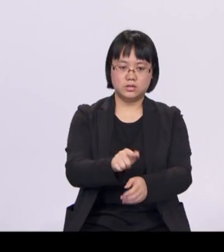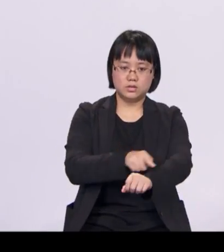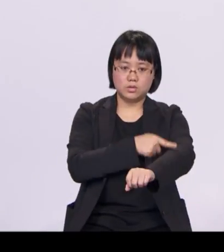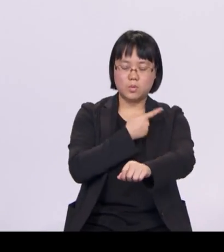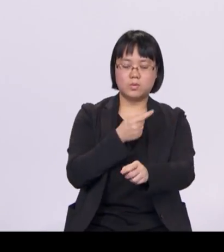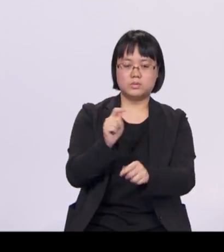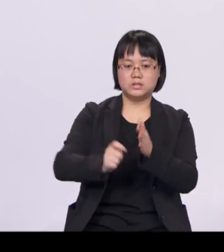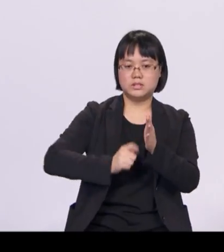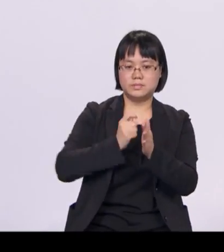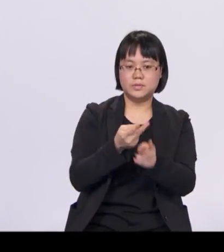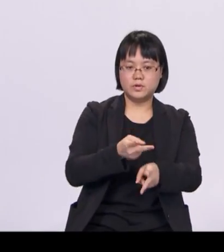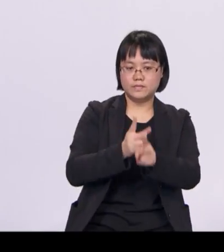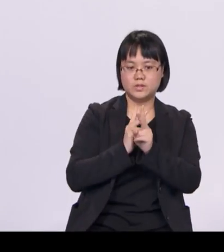help to develop our bond markets.